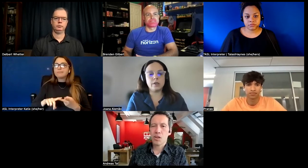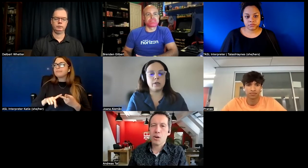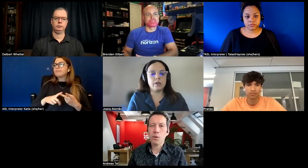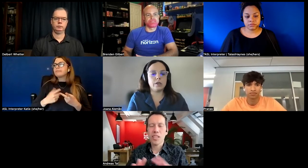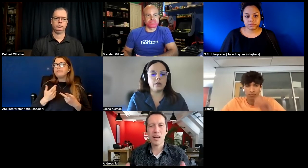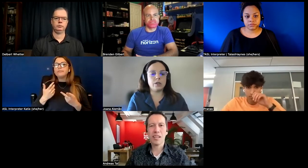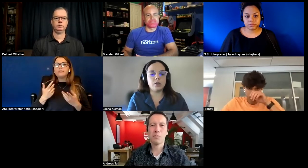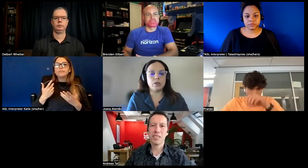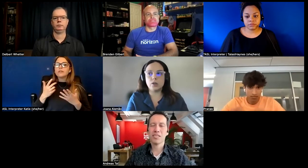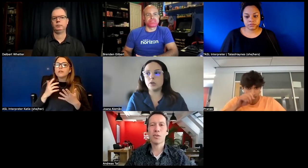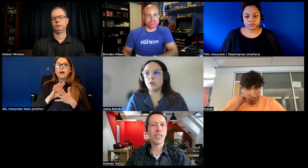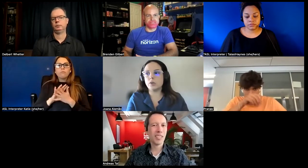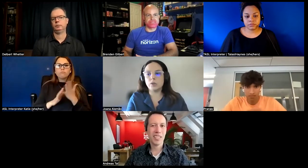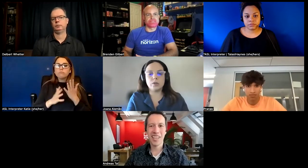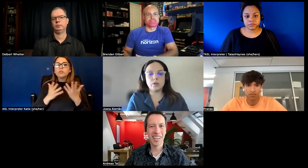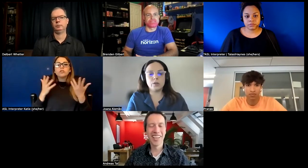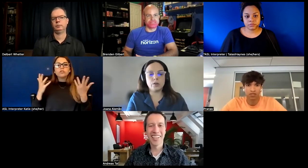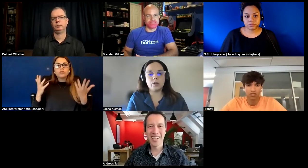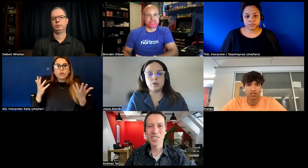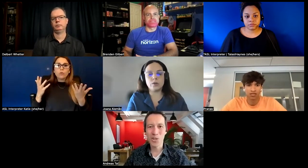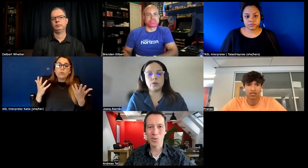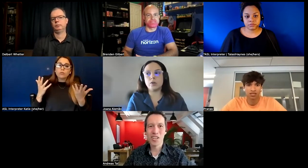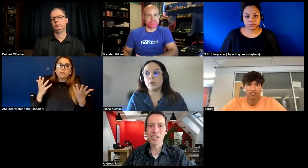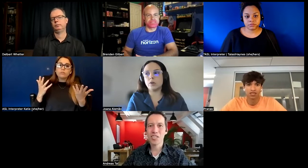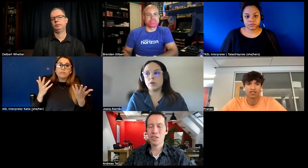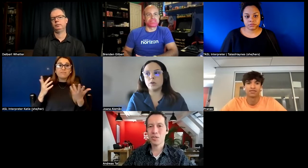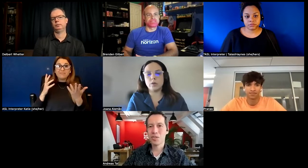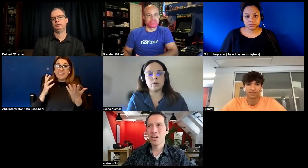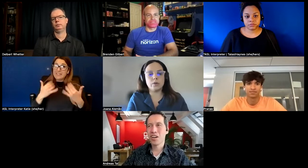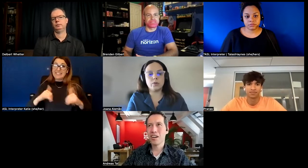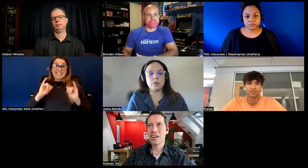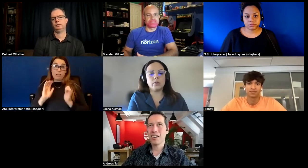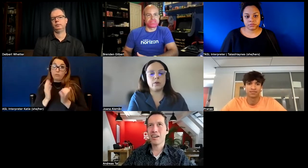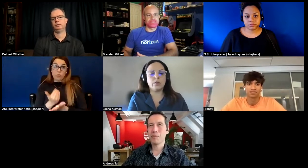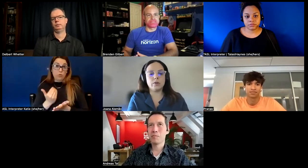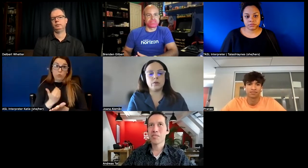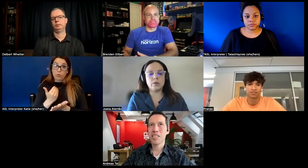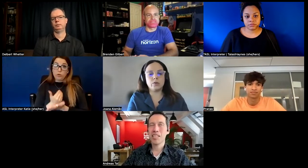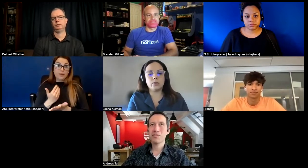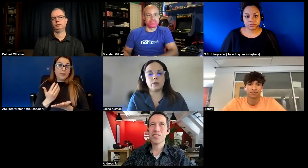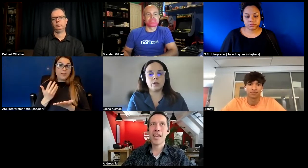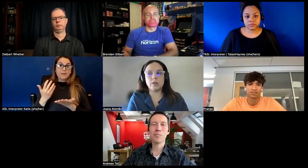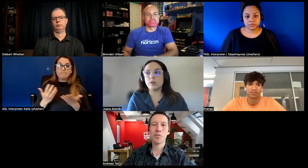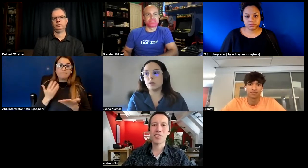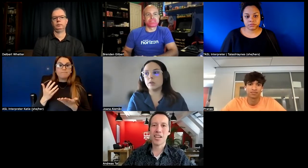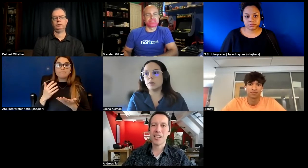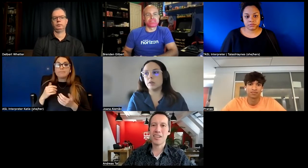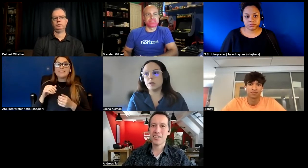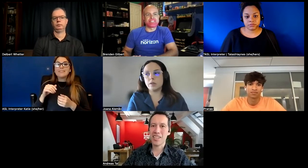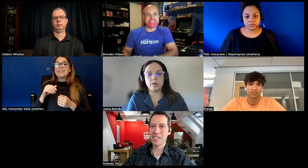whole exhaust space is completely new so um even experts are it's